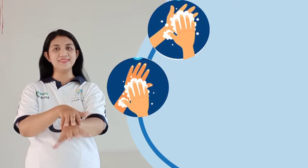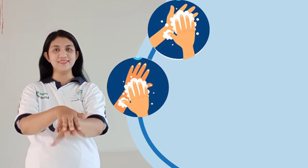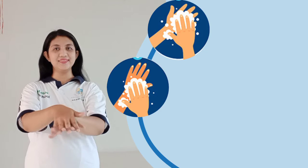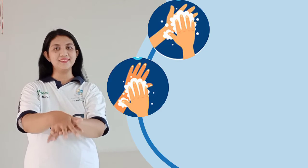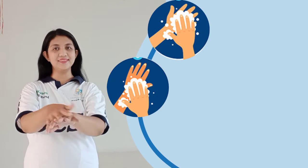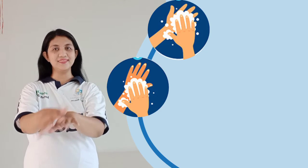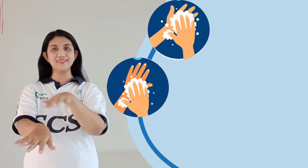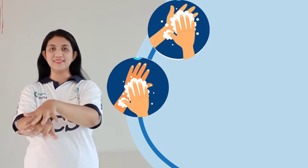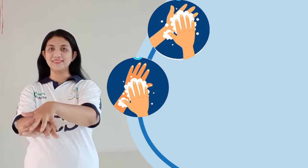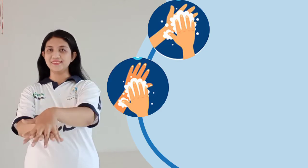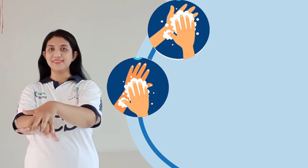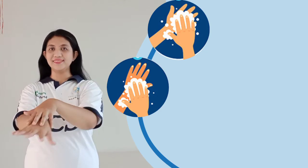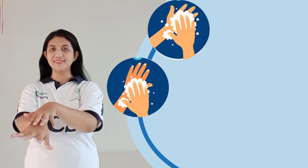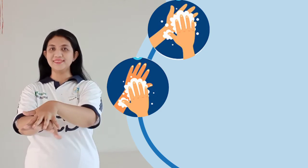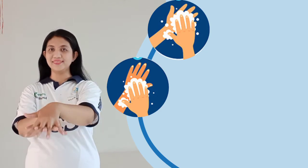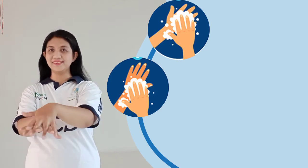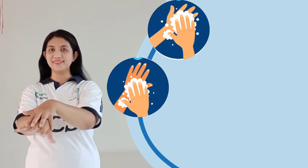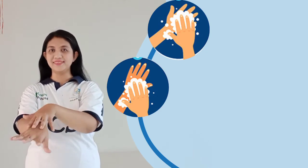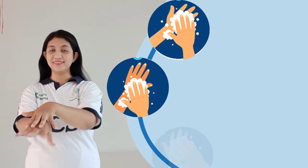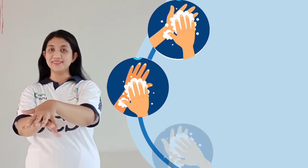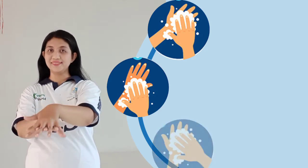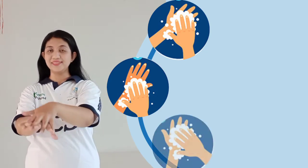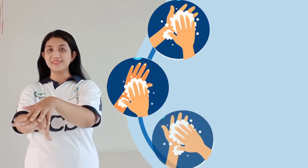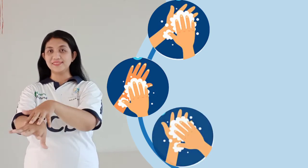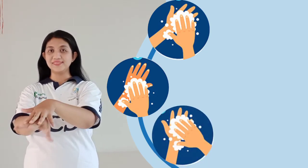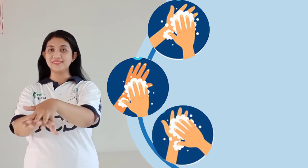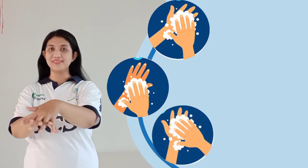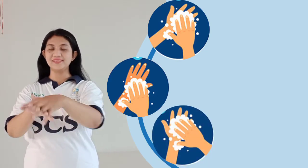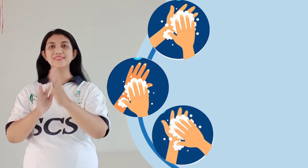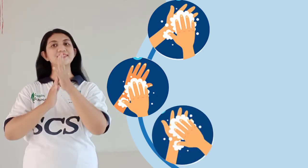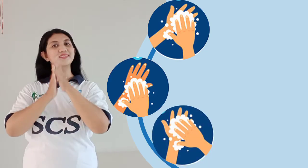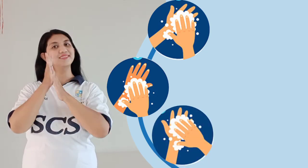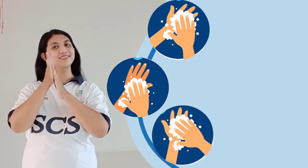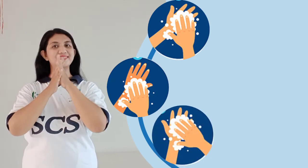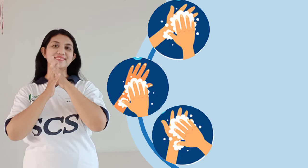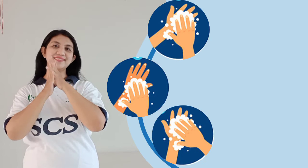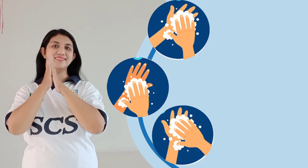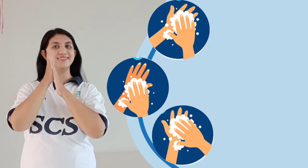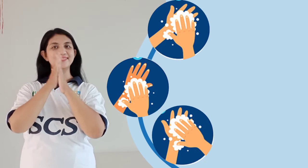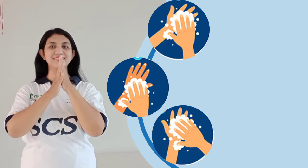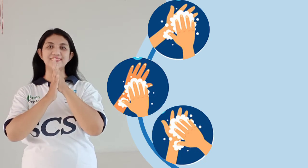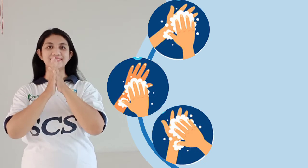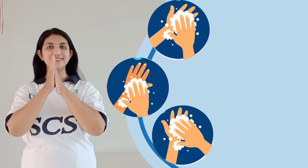our left hand, and to right. Step 3, rub hands palm to palm,